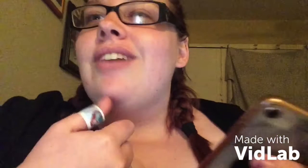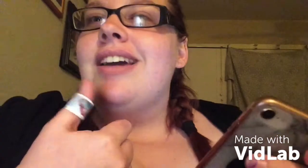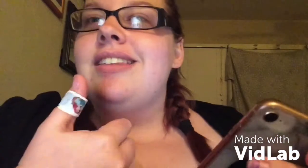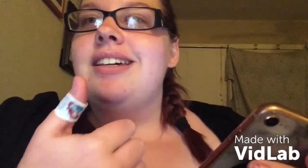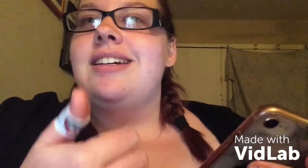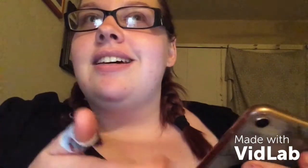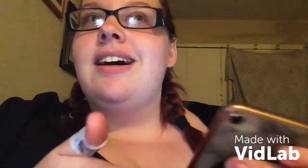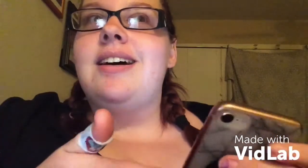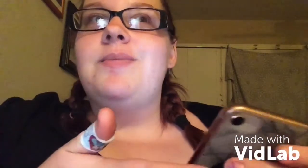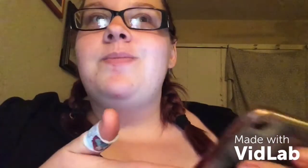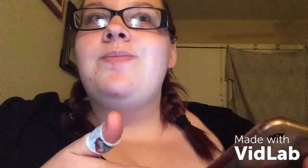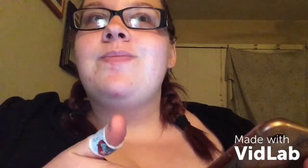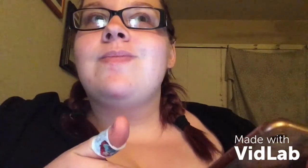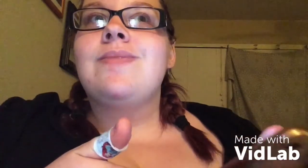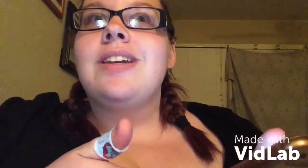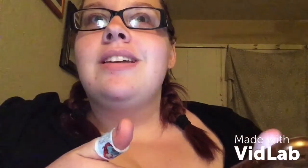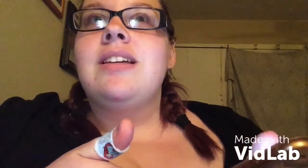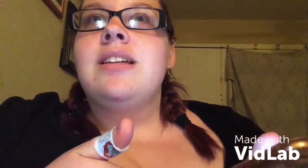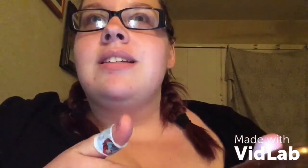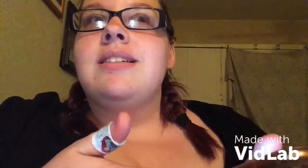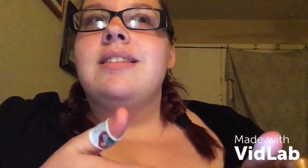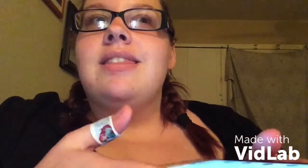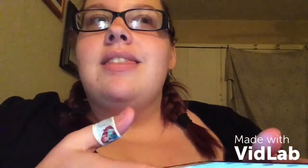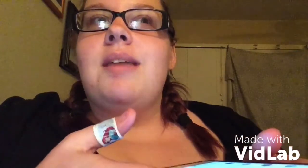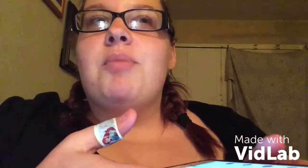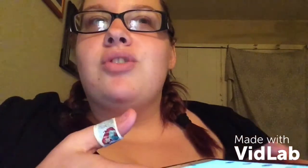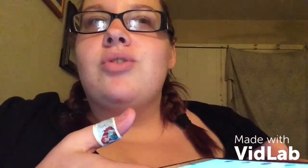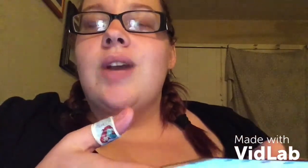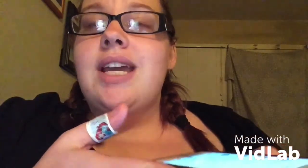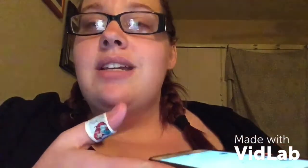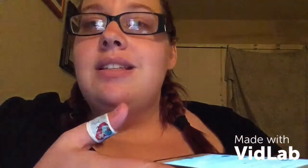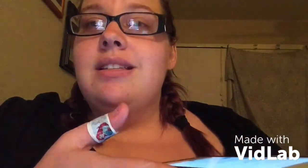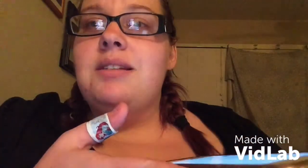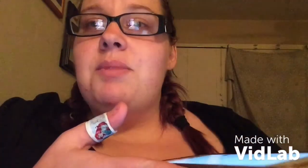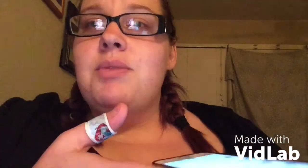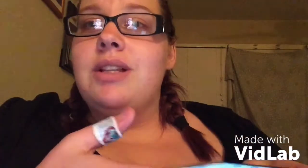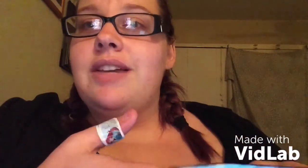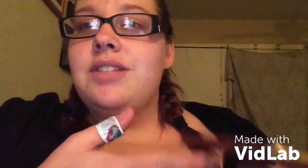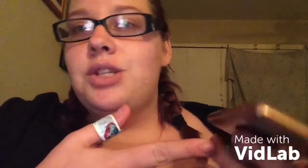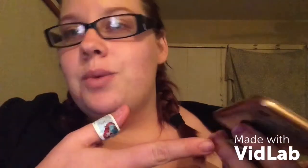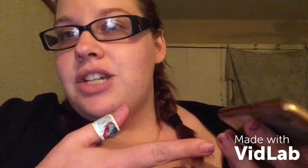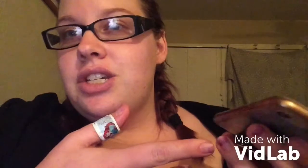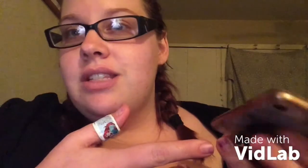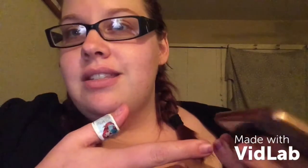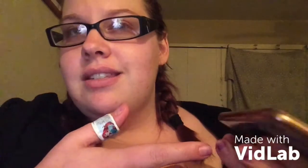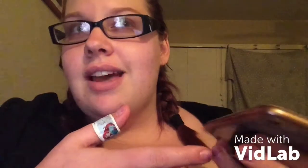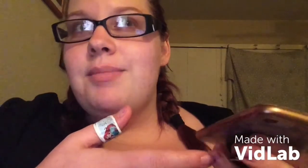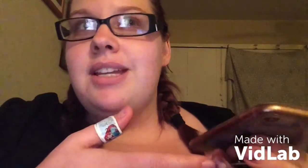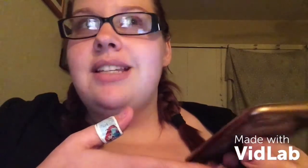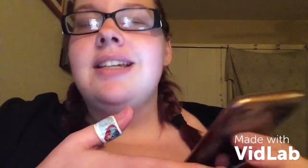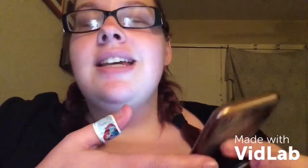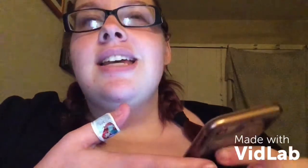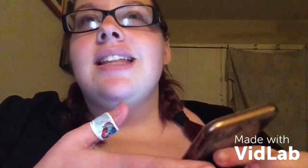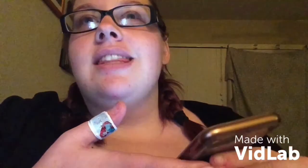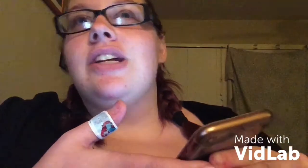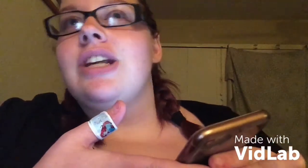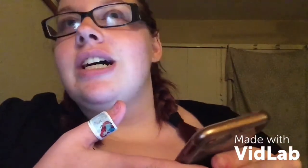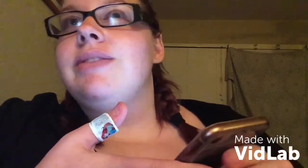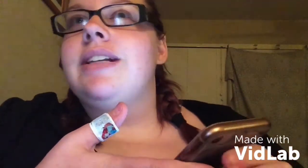fact that, um, they portray to be real life situations. I mean, they're not real